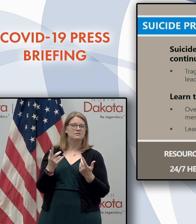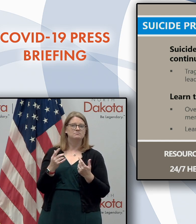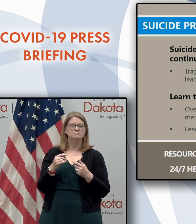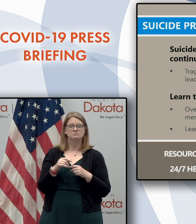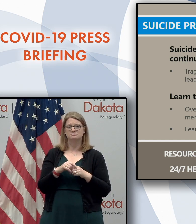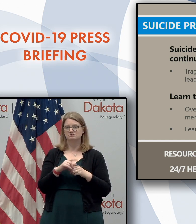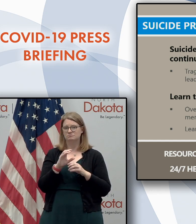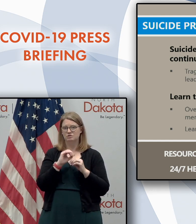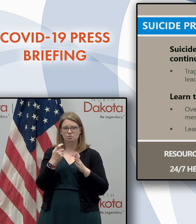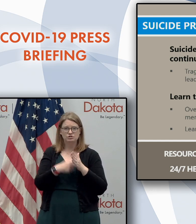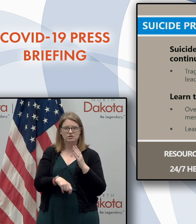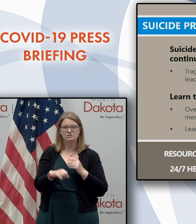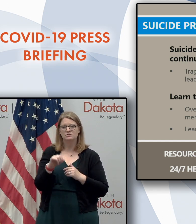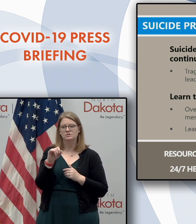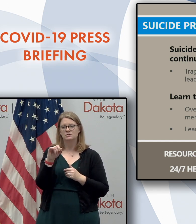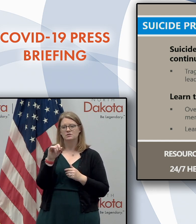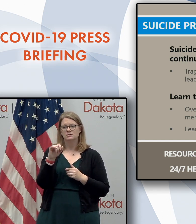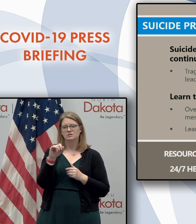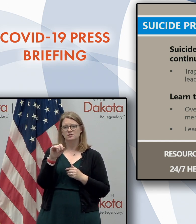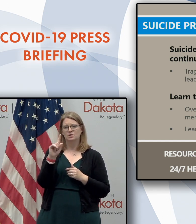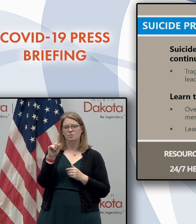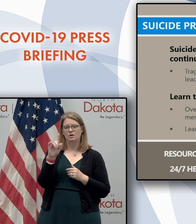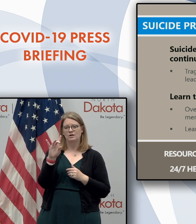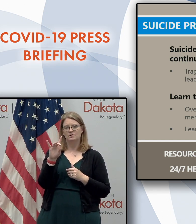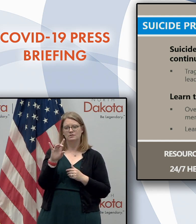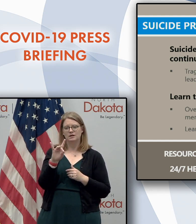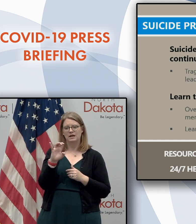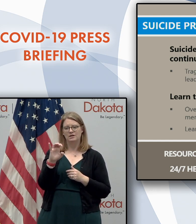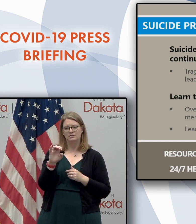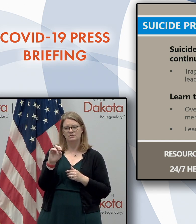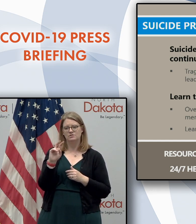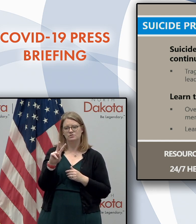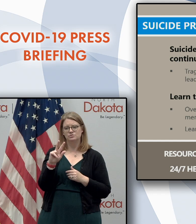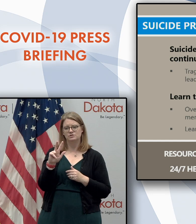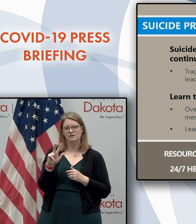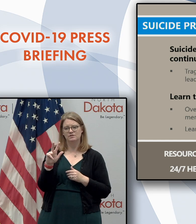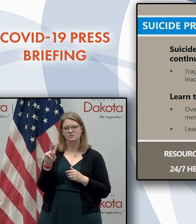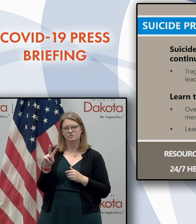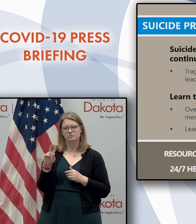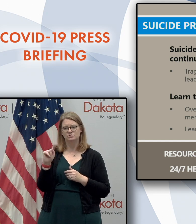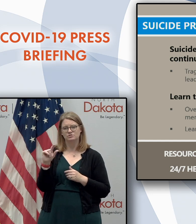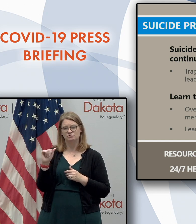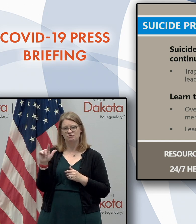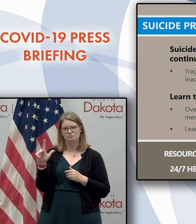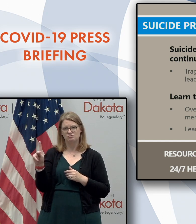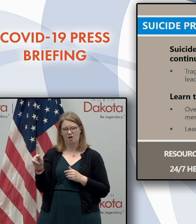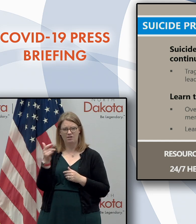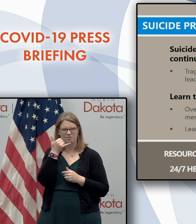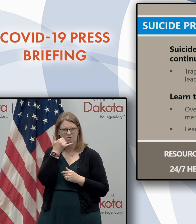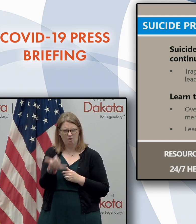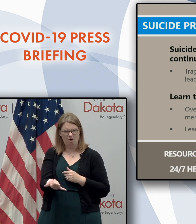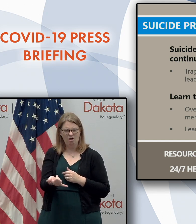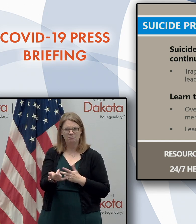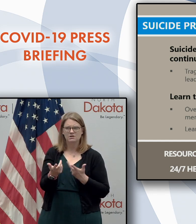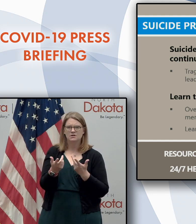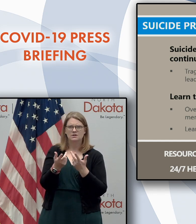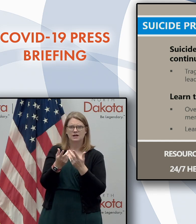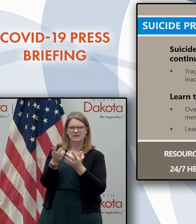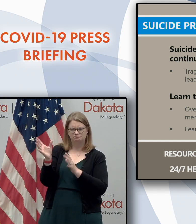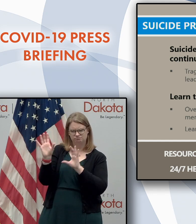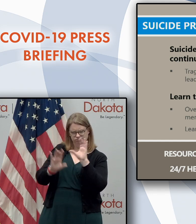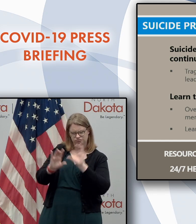-800-273-TALK to speak to someone, whether it's about your issues, your concerns, your feelings, your emotions,